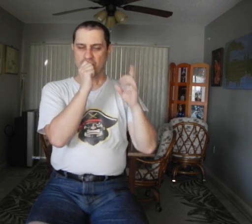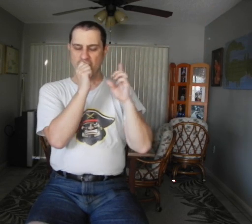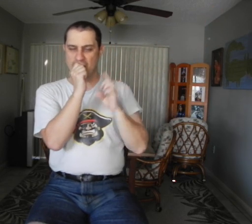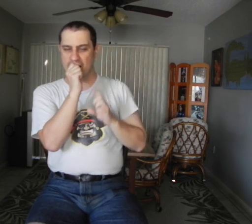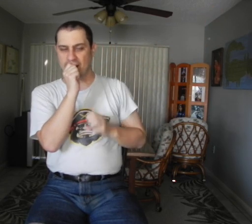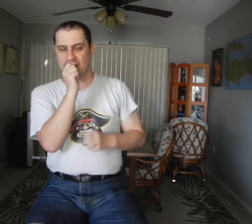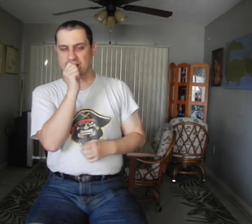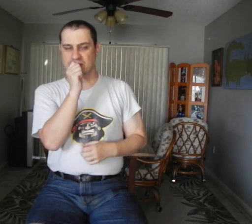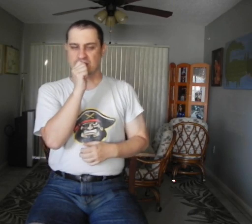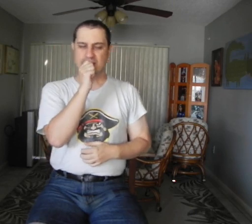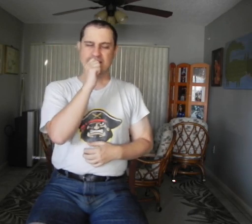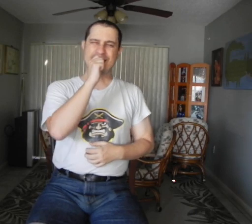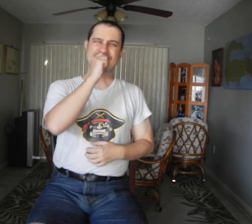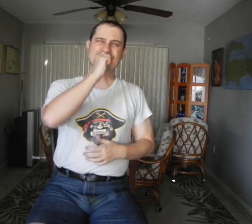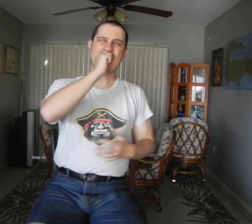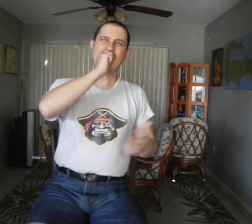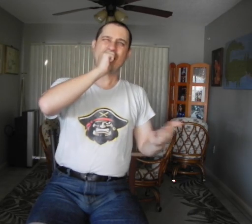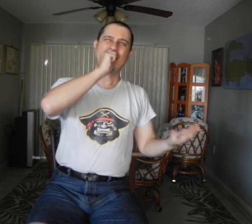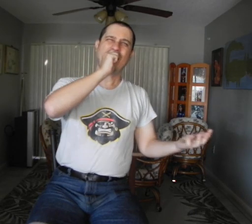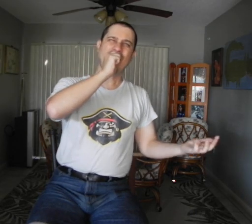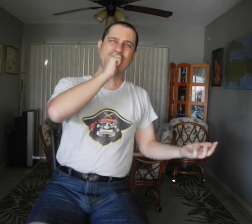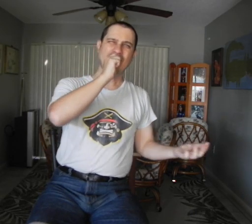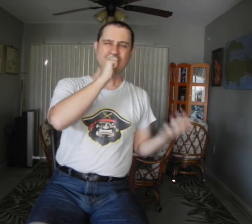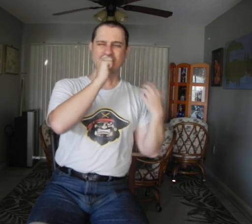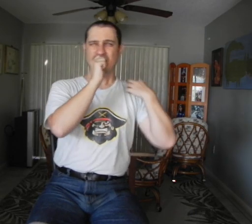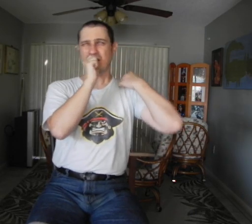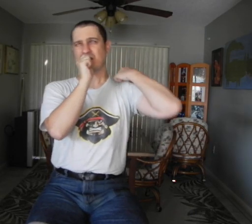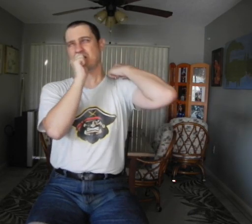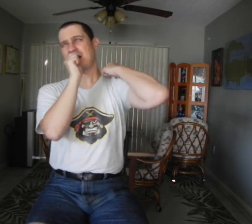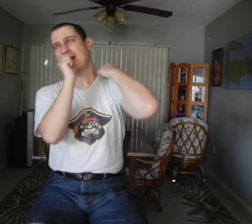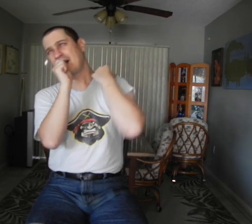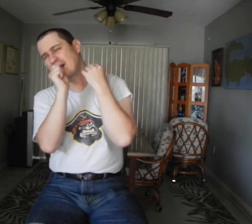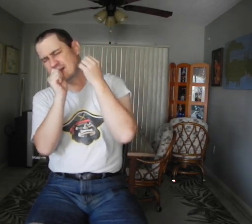I've gone It's perfect for coming